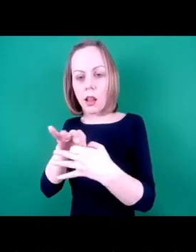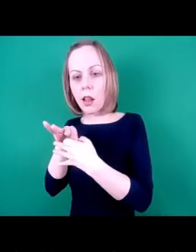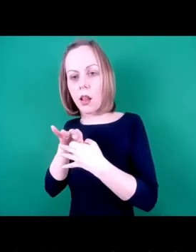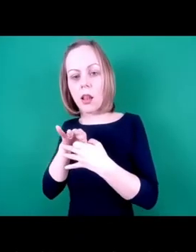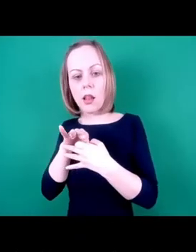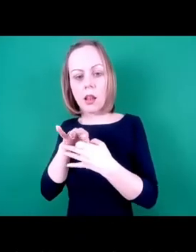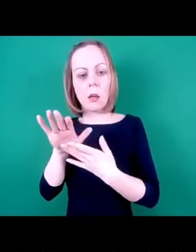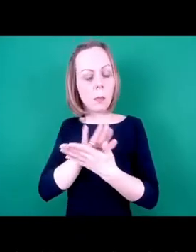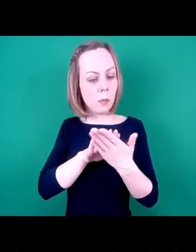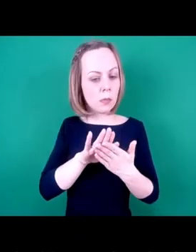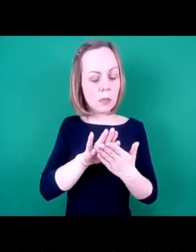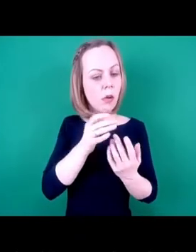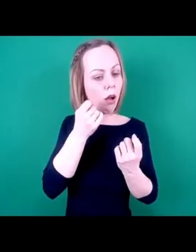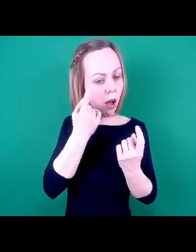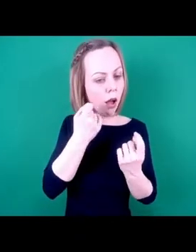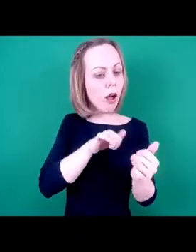improve our practice.